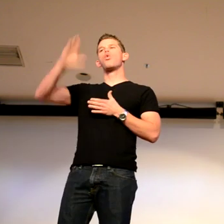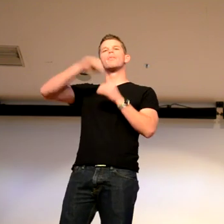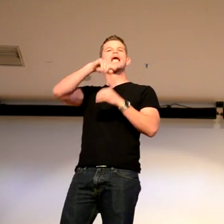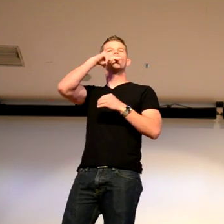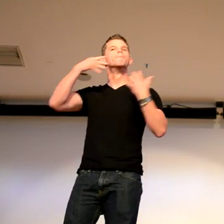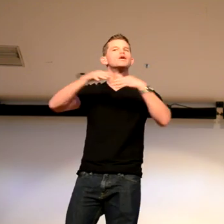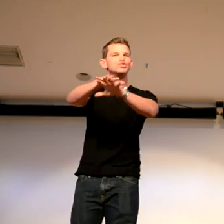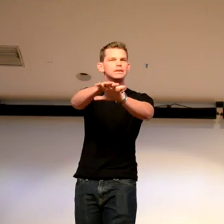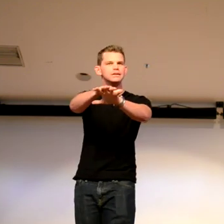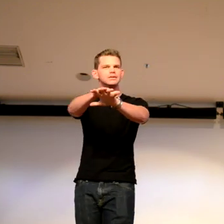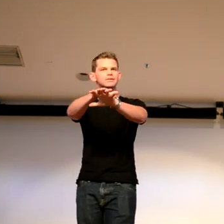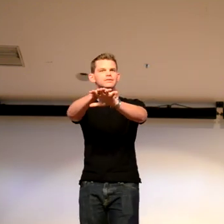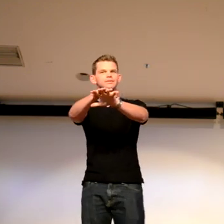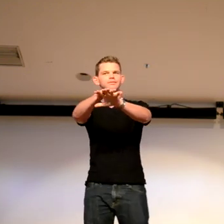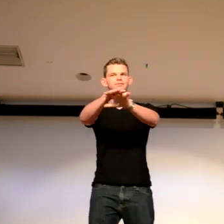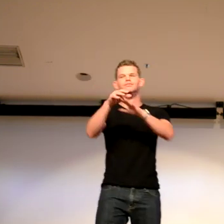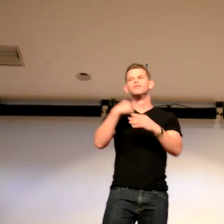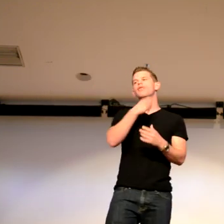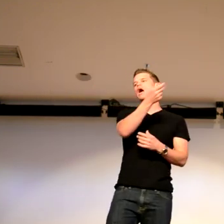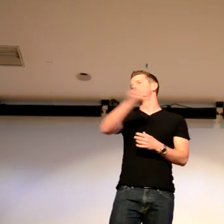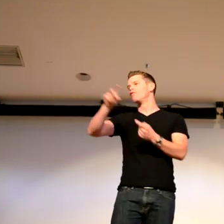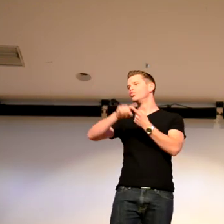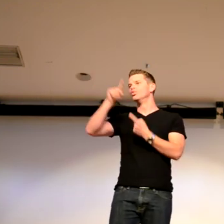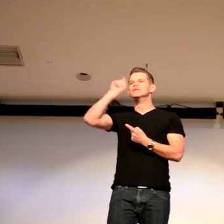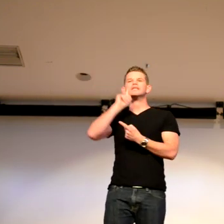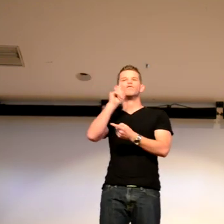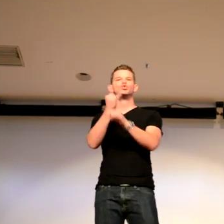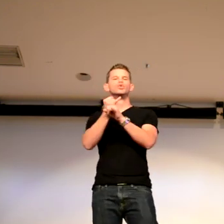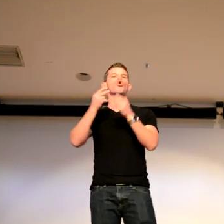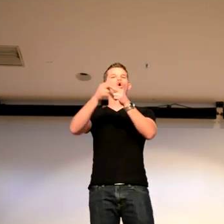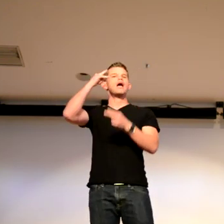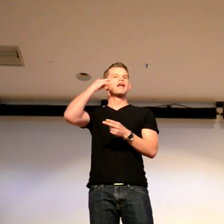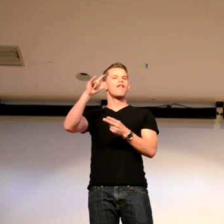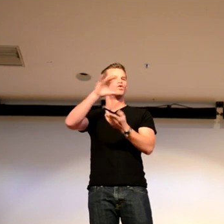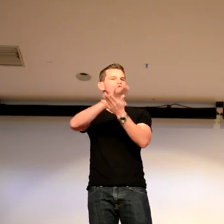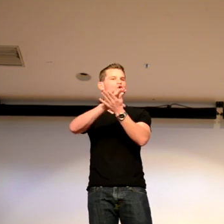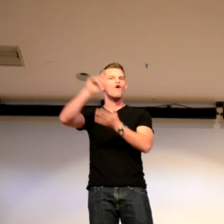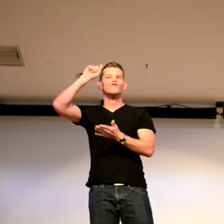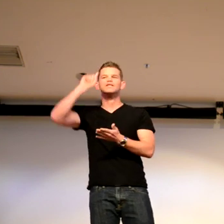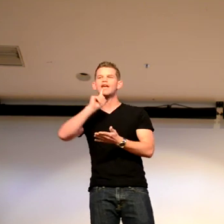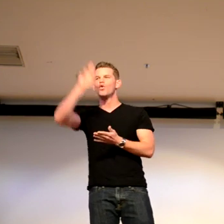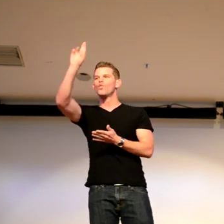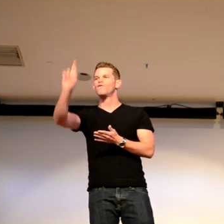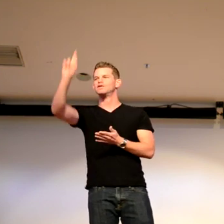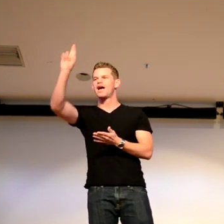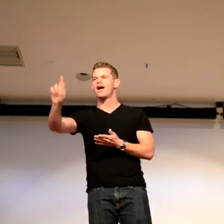of the family. I went into mainstream schooling and I transferred to a deaf school. It was called California School for the Deaf in